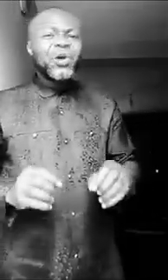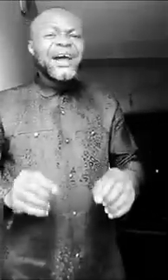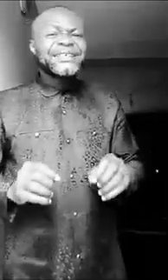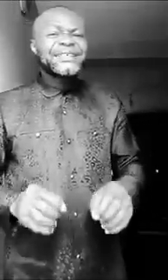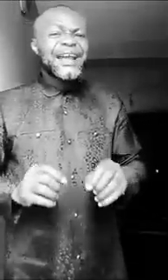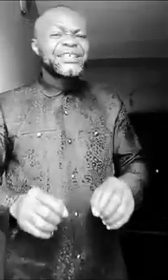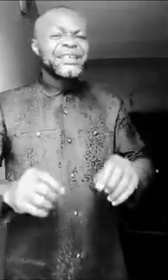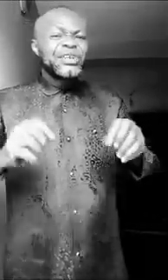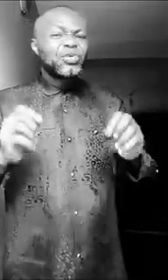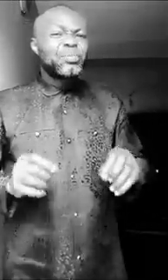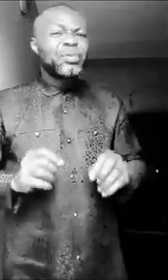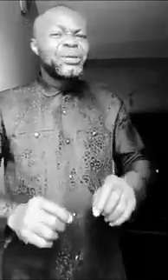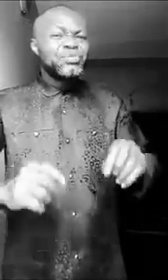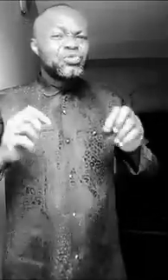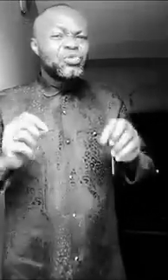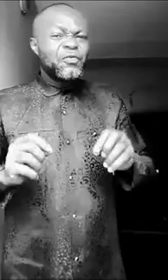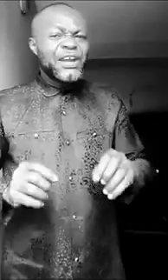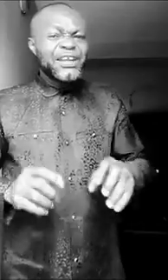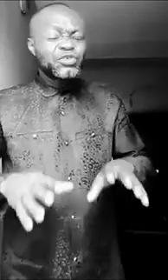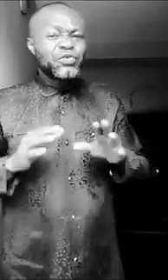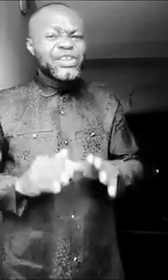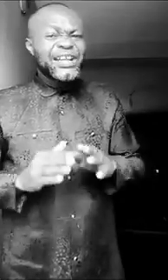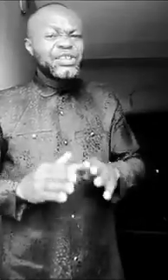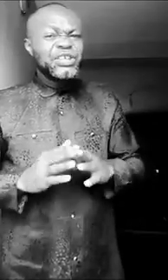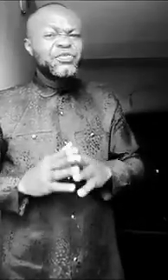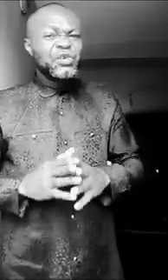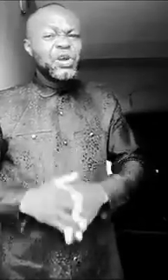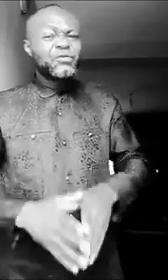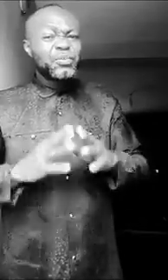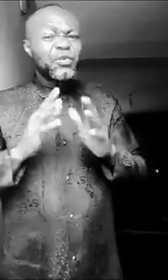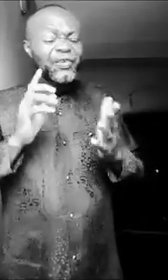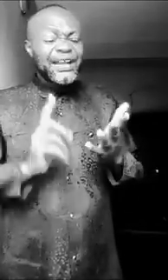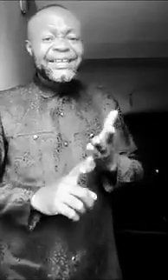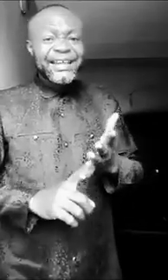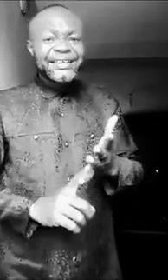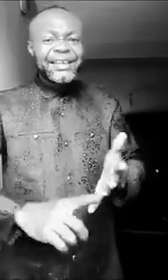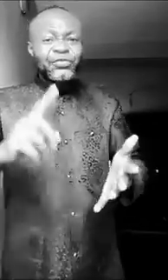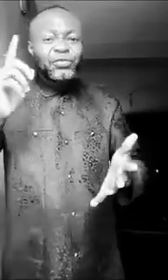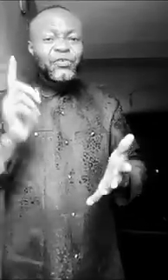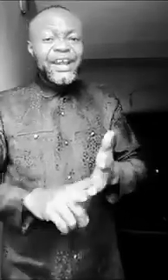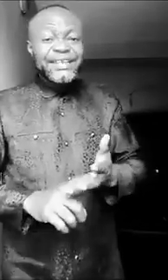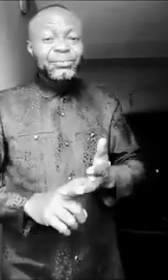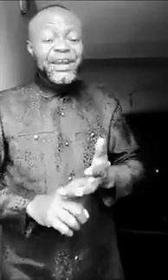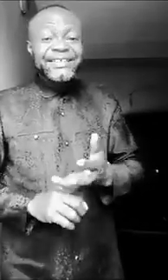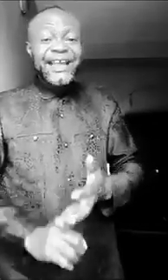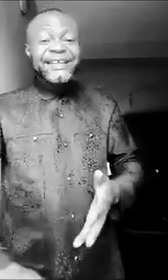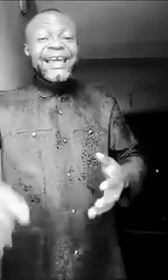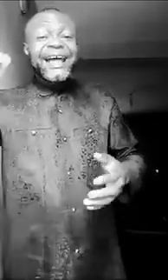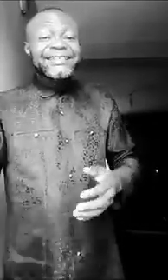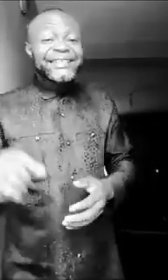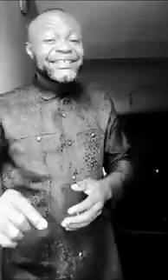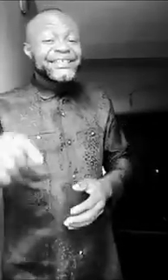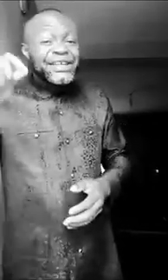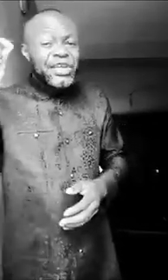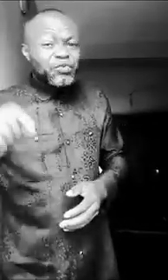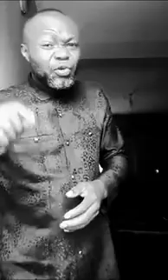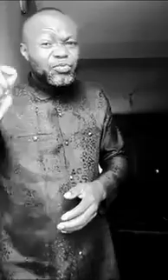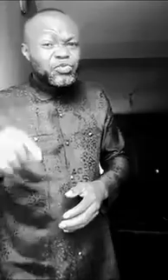and search your problem through your foundation. Search it very well from your father's land from your father's mother's side and search it from your